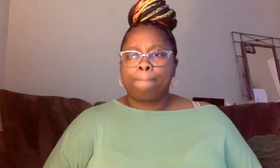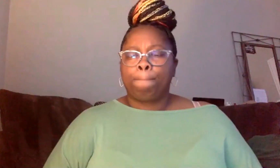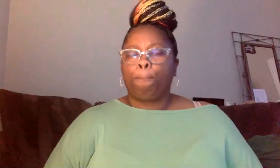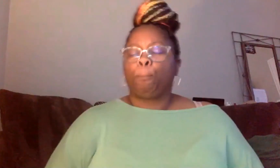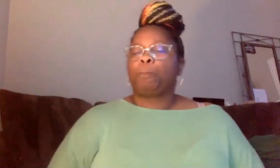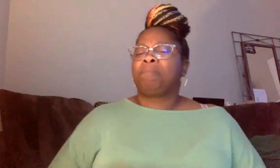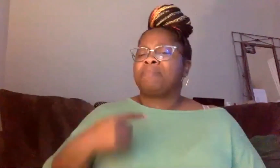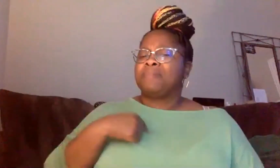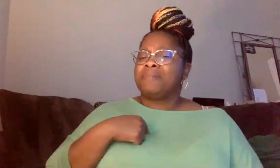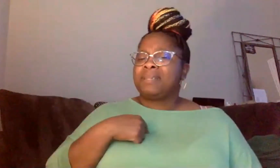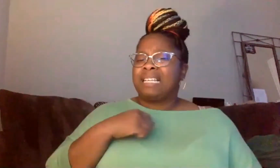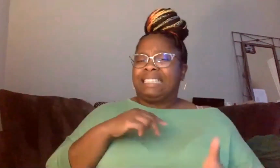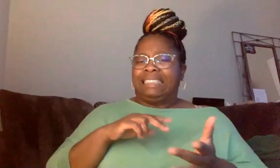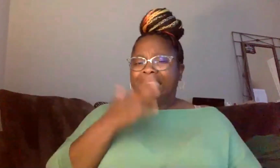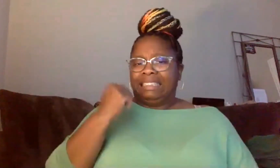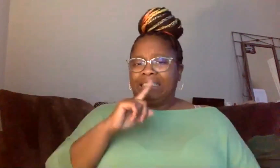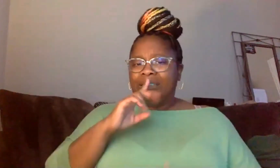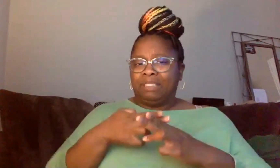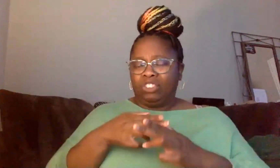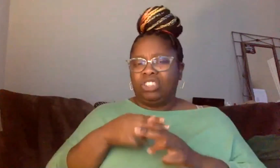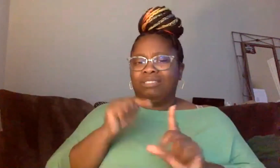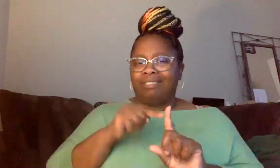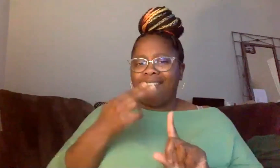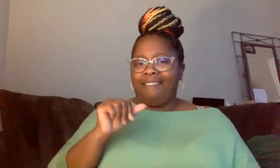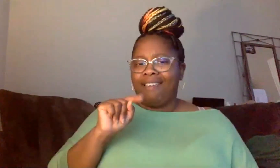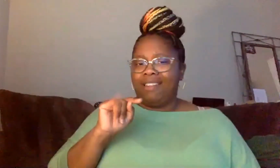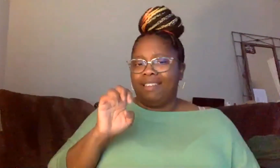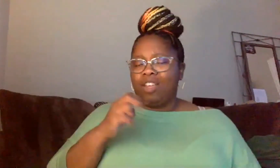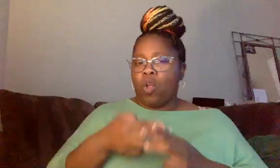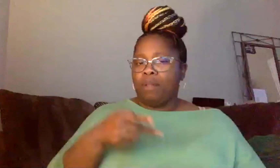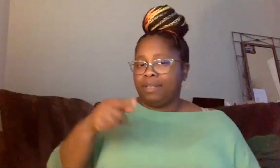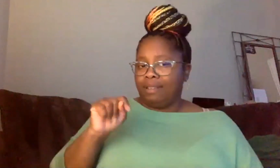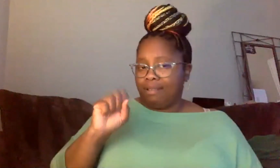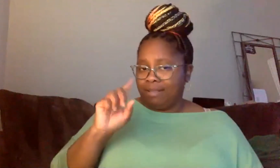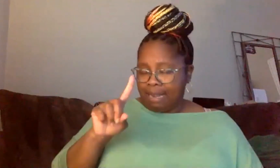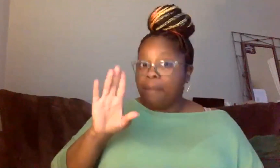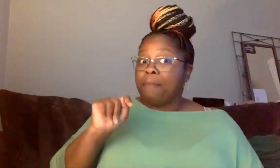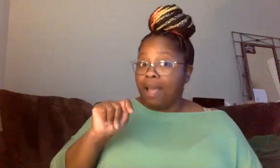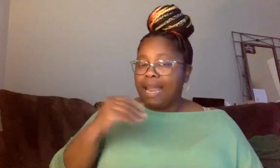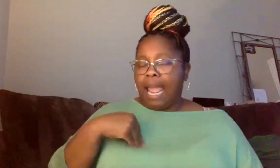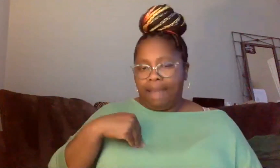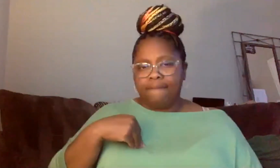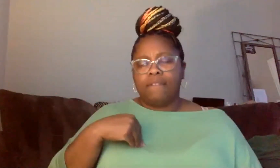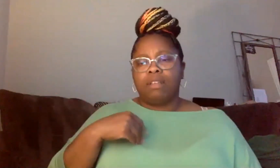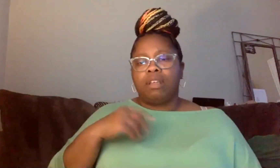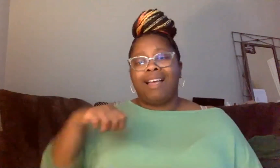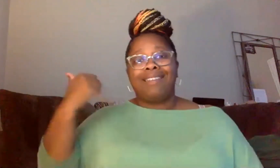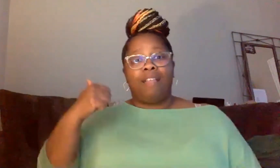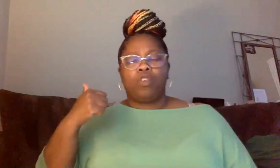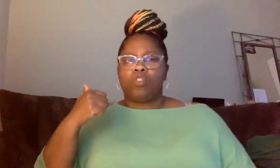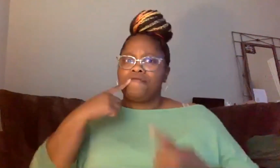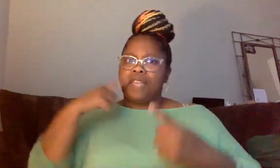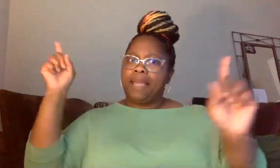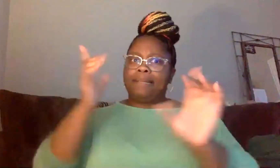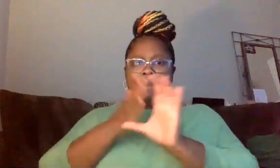I meant to, to mention it with, uh, Hattie. Uh, she calls it PTSD, but there's a very prominent, uh, psychologist, Joy